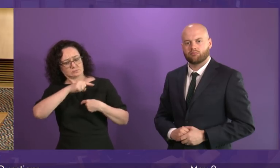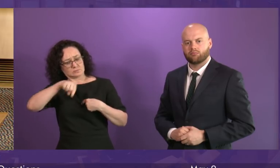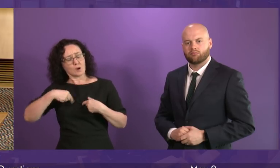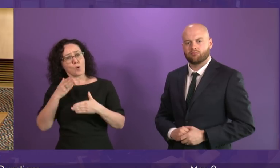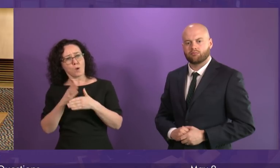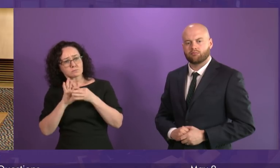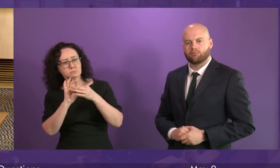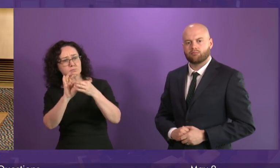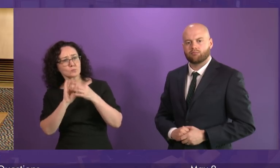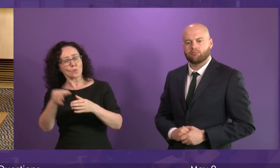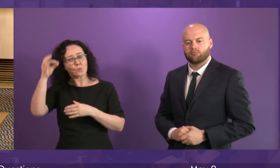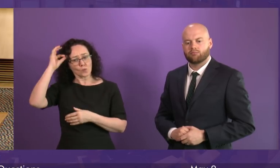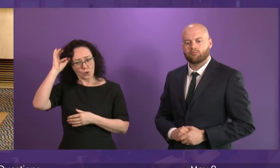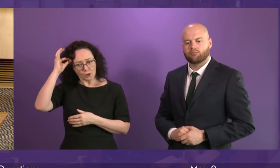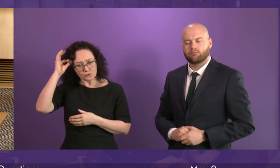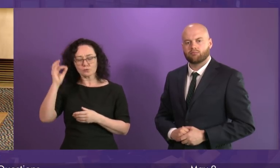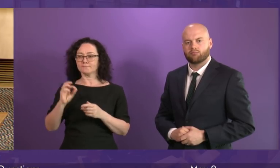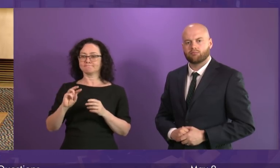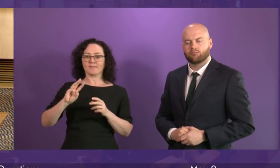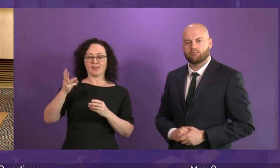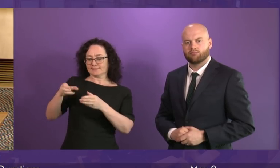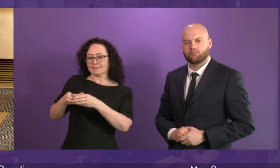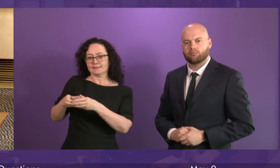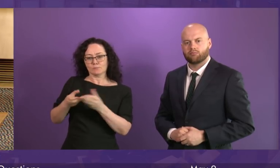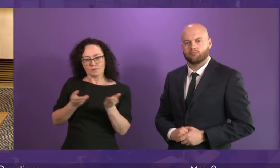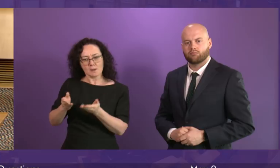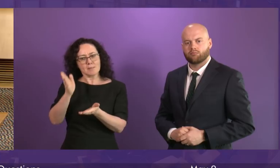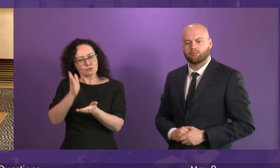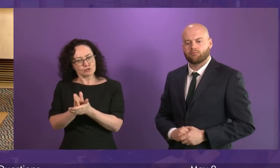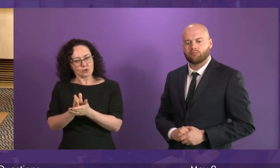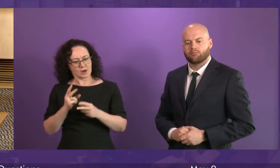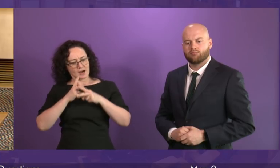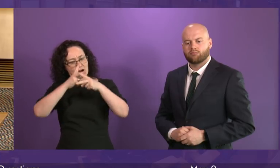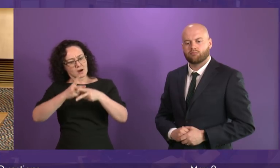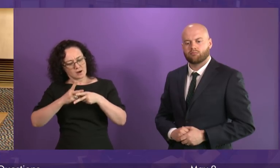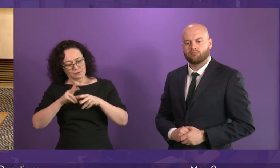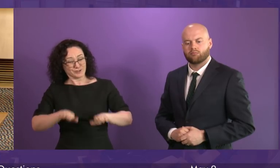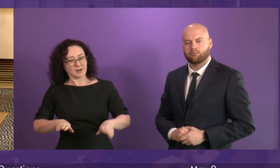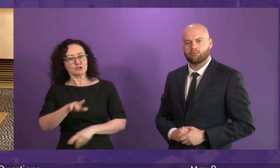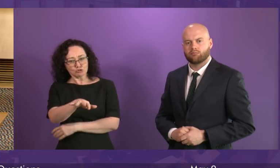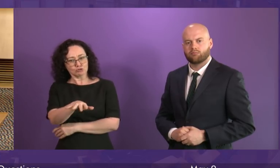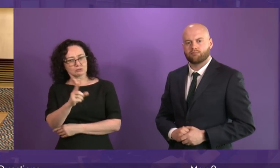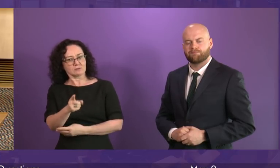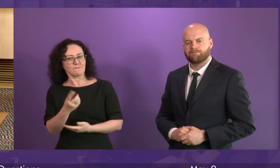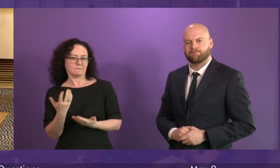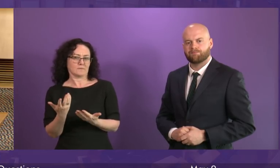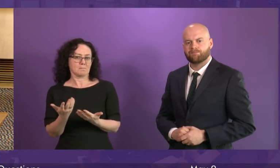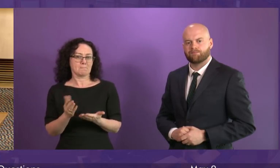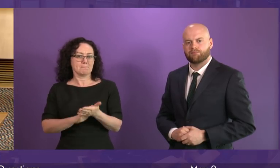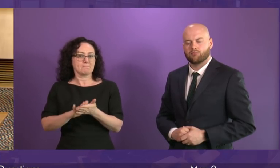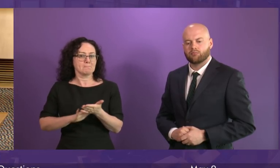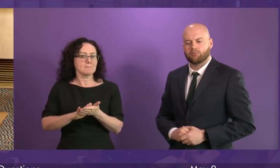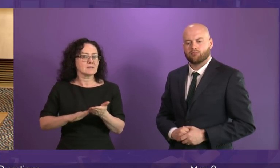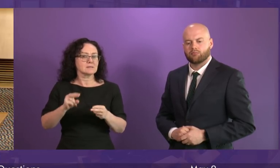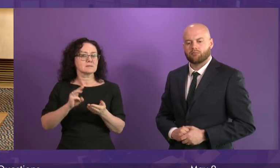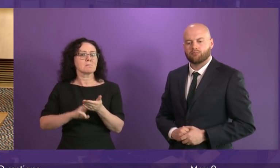authorities work with private and third sector providers to ensure that wrap-around care that is important for parents. I will ask Marie Todd to look into the specific issues